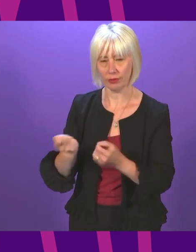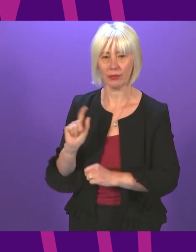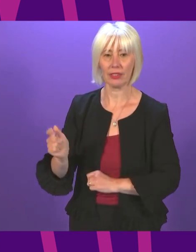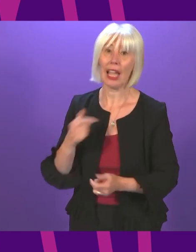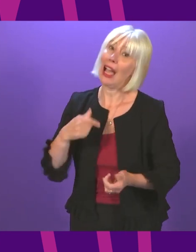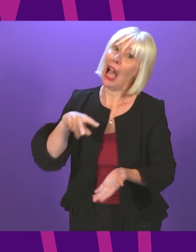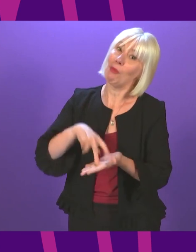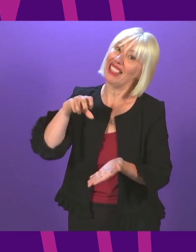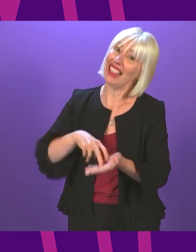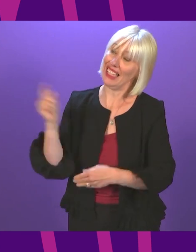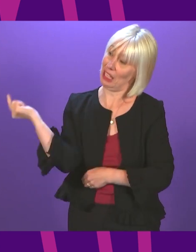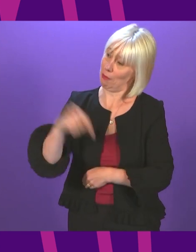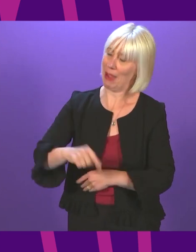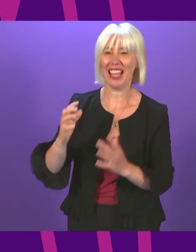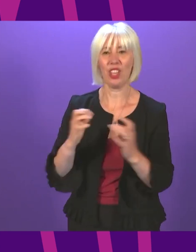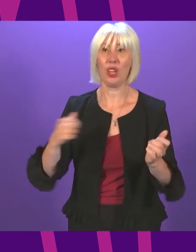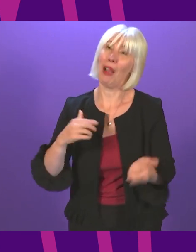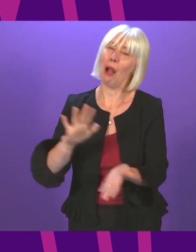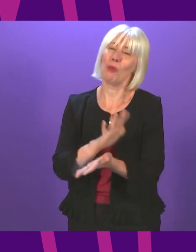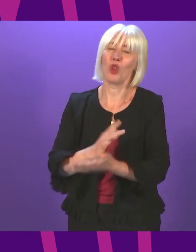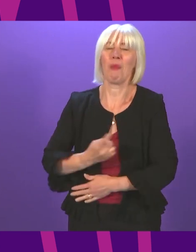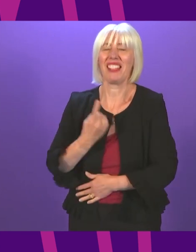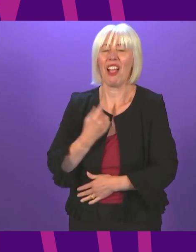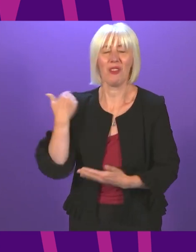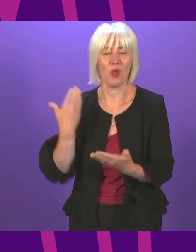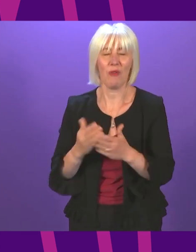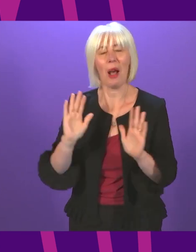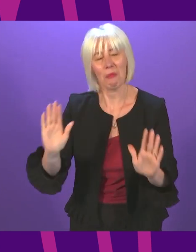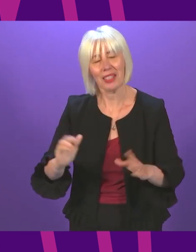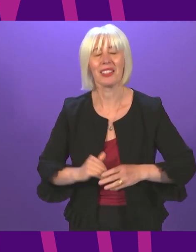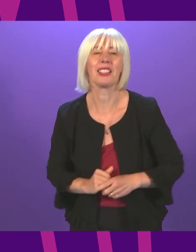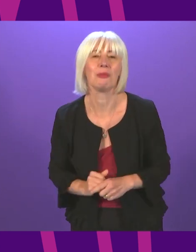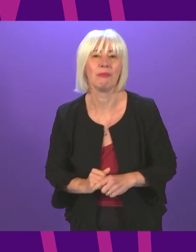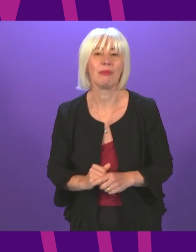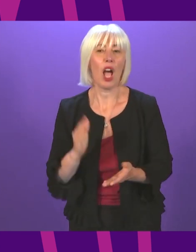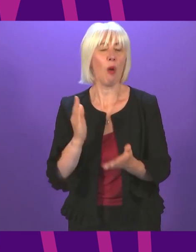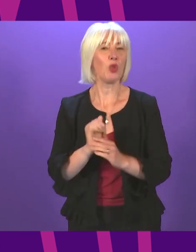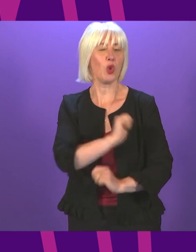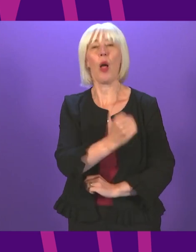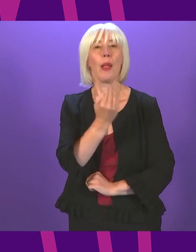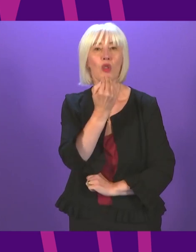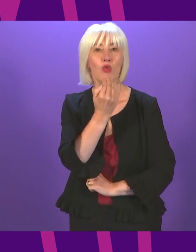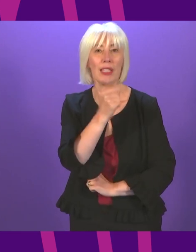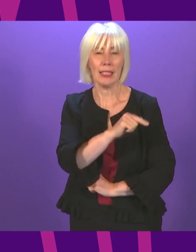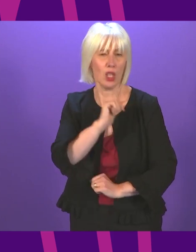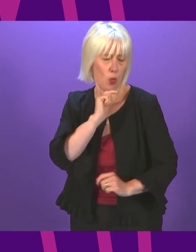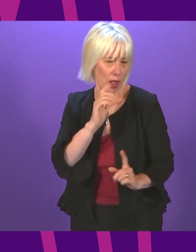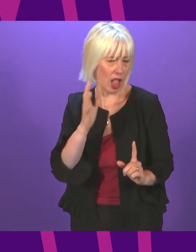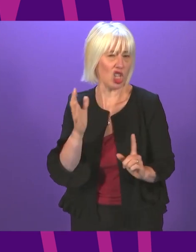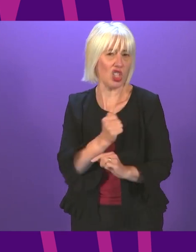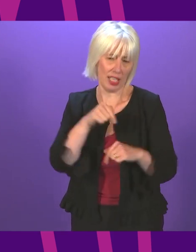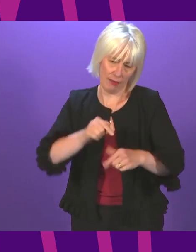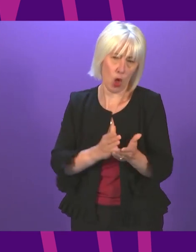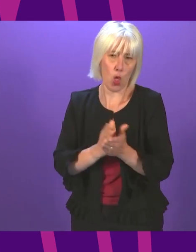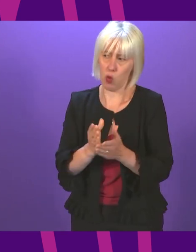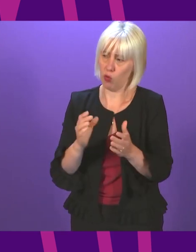to be back in the chamber and enjoying it very much indeed so far. But the Greens, I'm sure, will achieve a great deal in government through